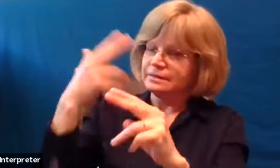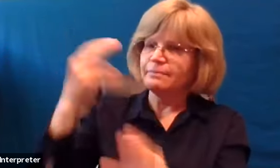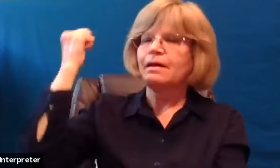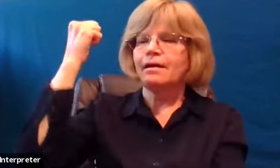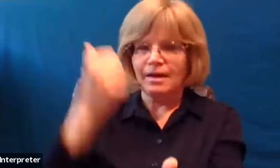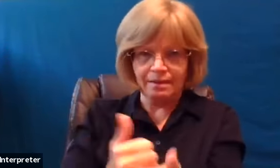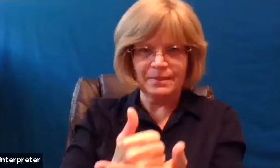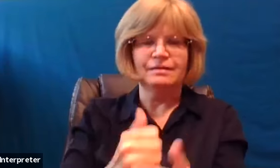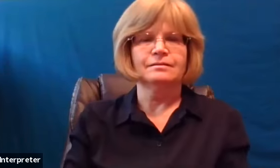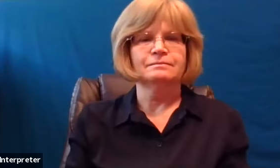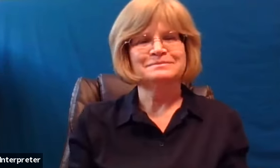thanks friends